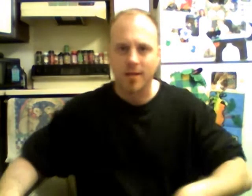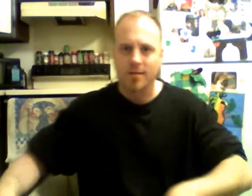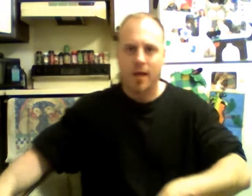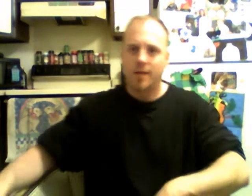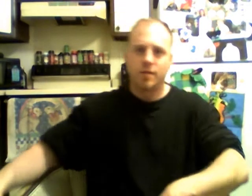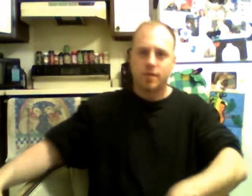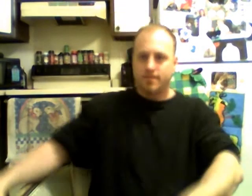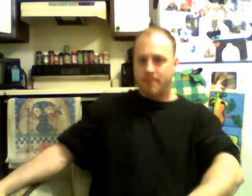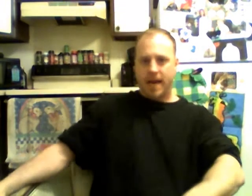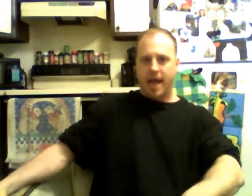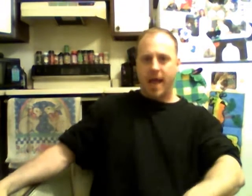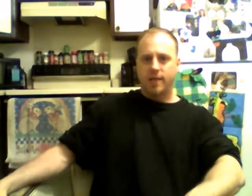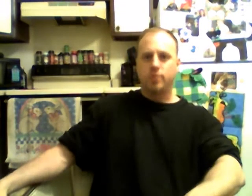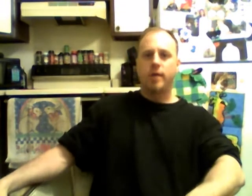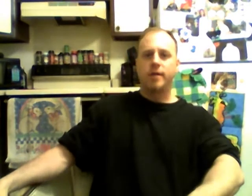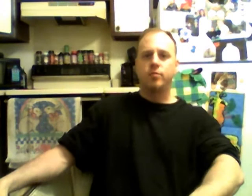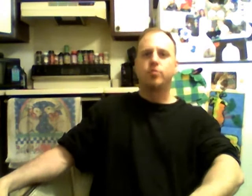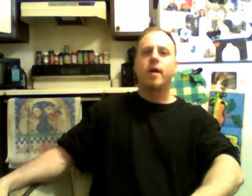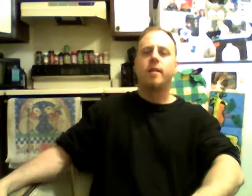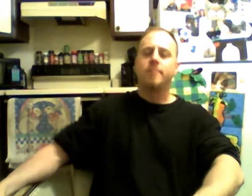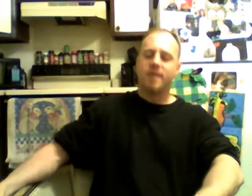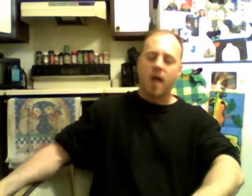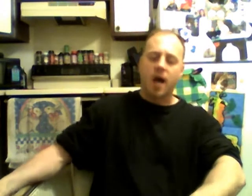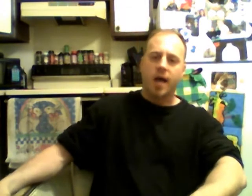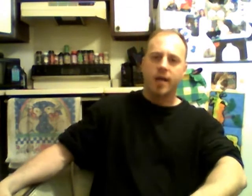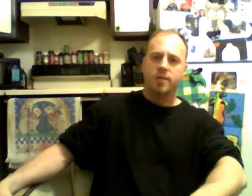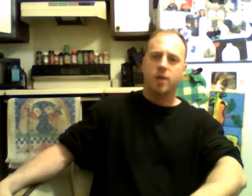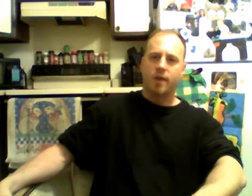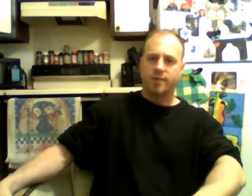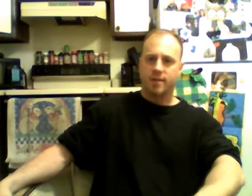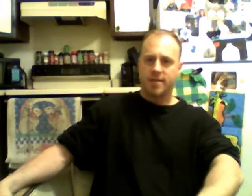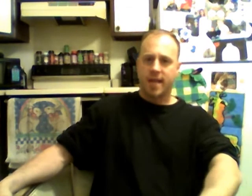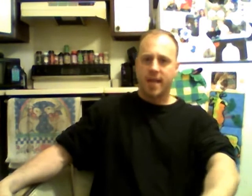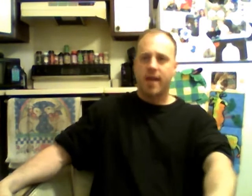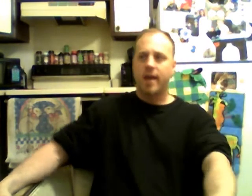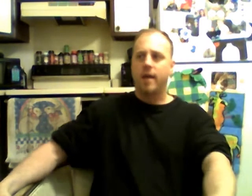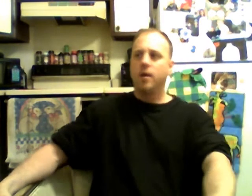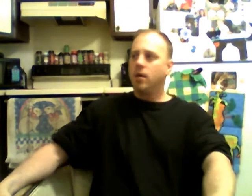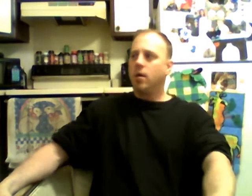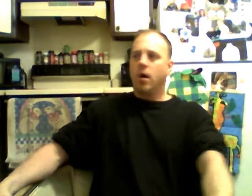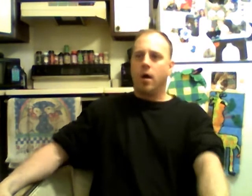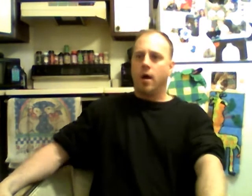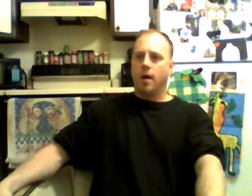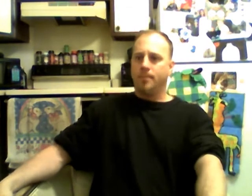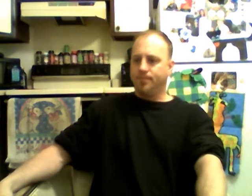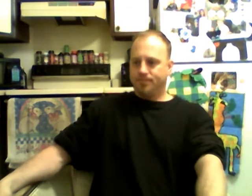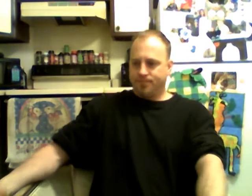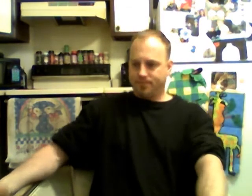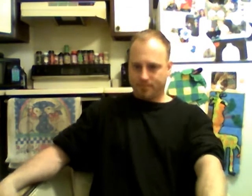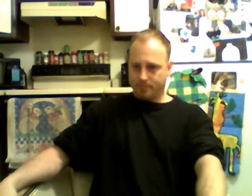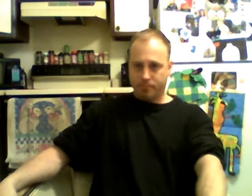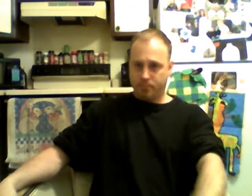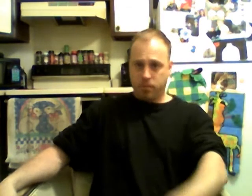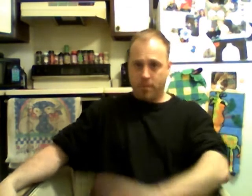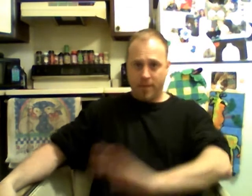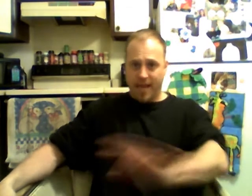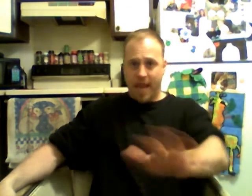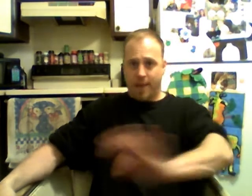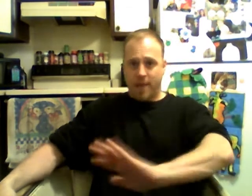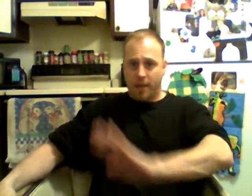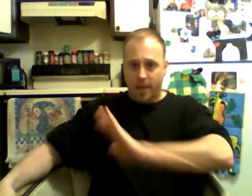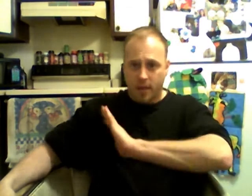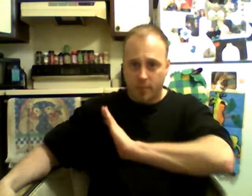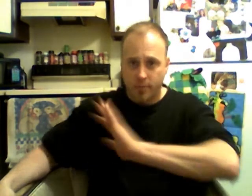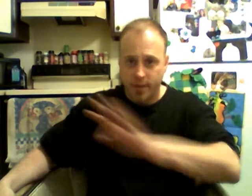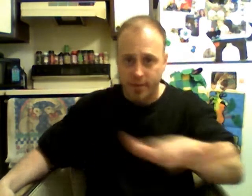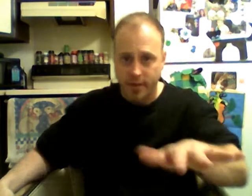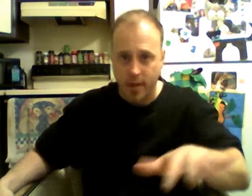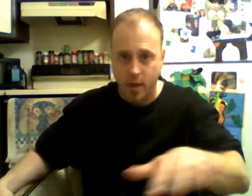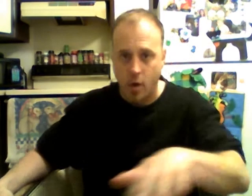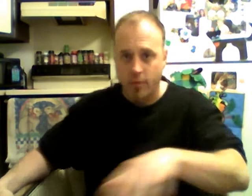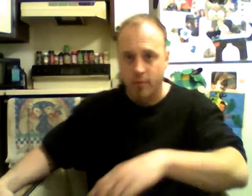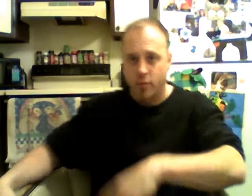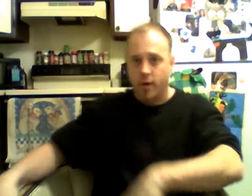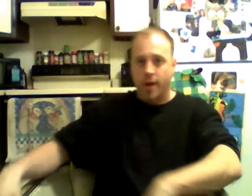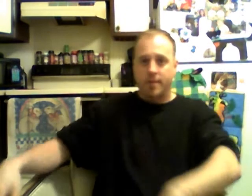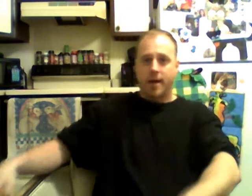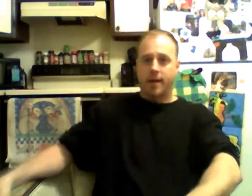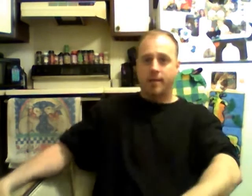i i just but i i do i do try to be kind as often as i can um but again i'm not like completely like overboard i mean i